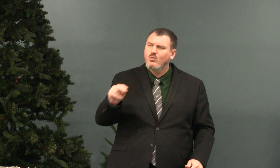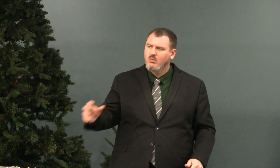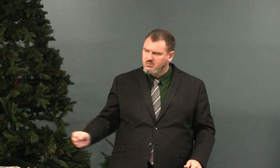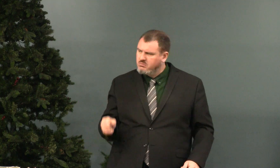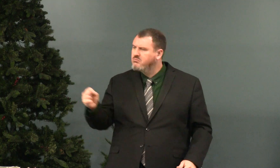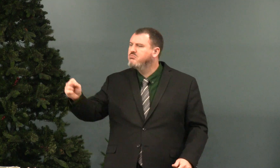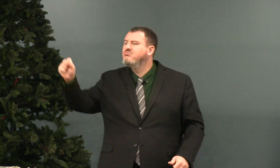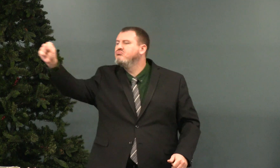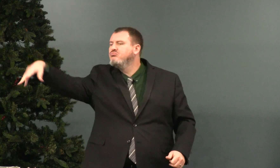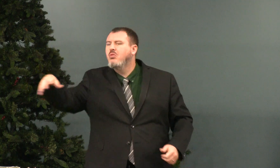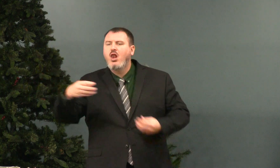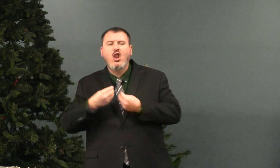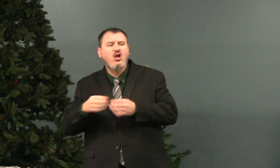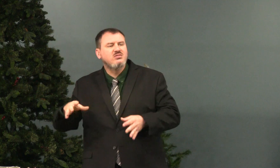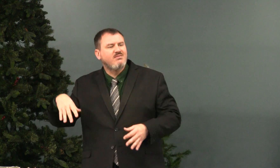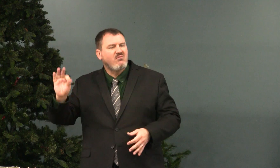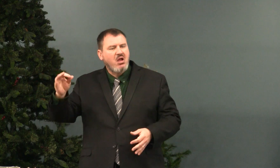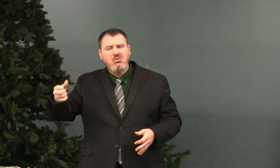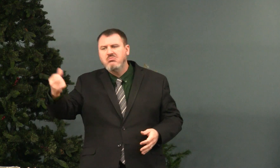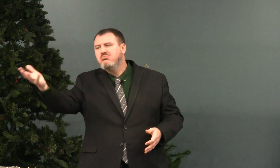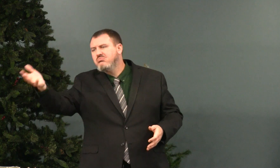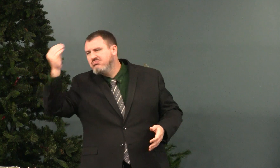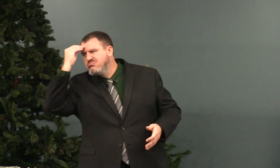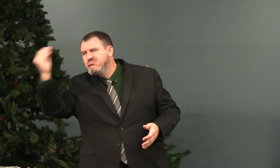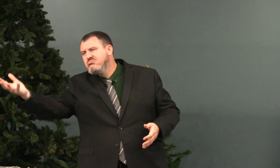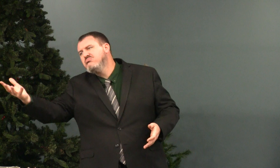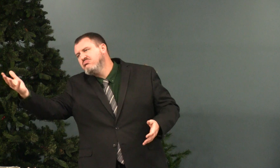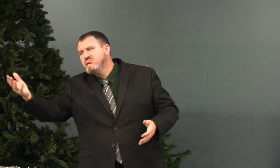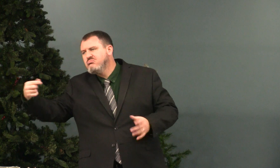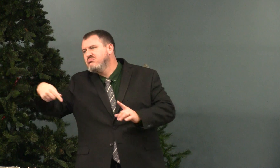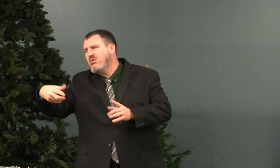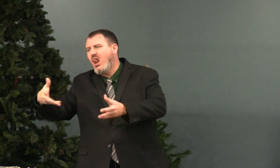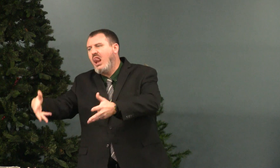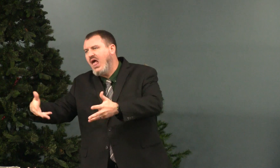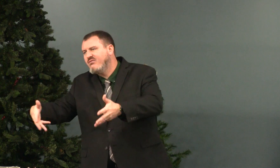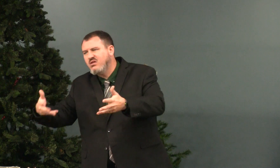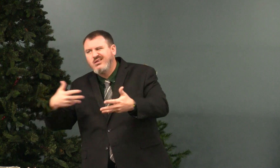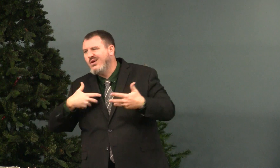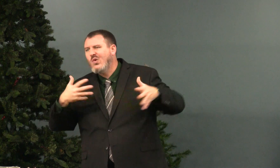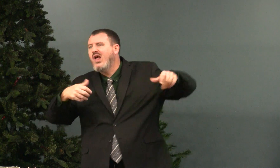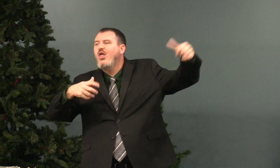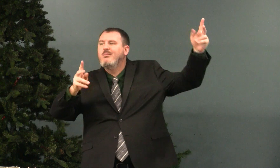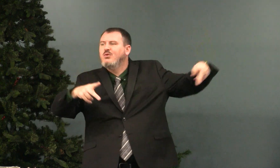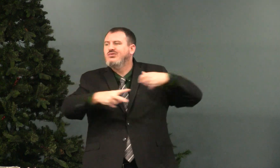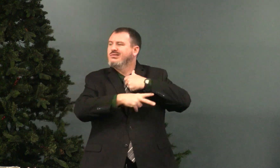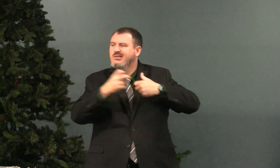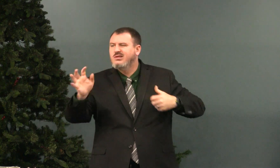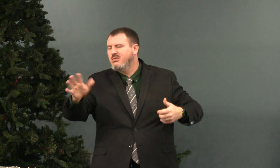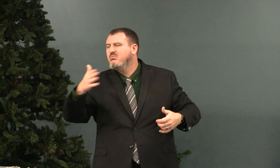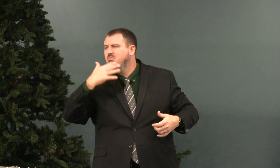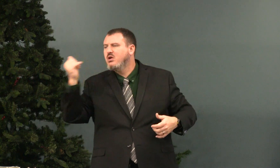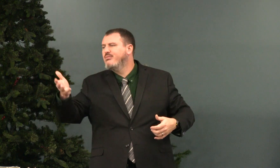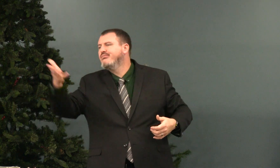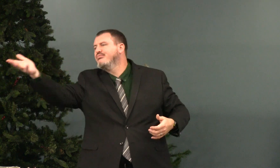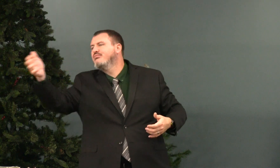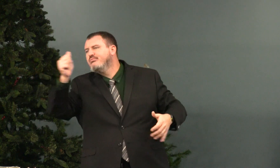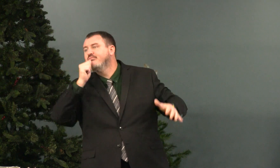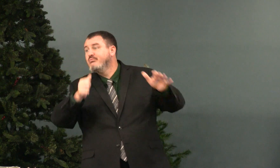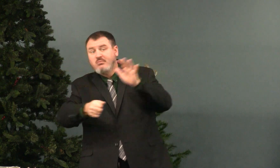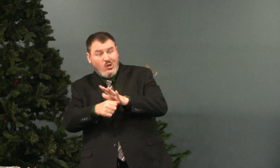and somebody had left something. and I put it in the lost and found and I let them know. This was left there. I don't want anybody else to steal it. So better